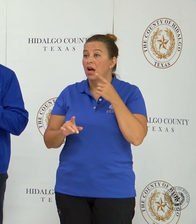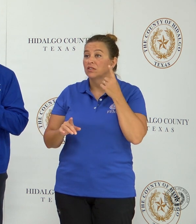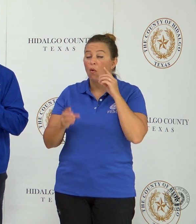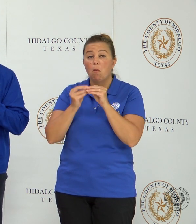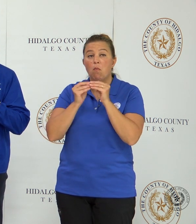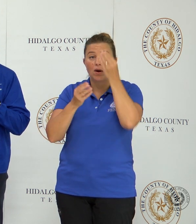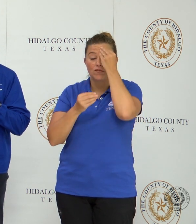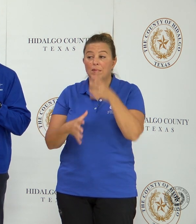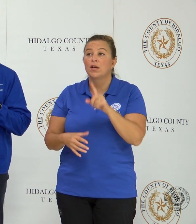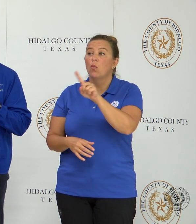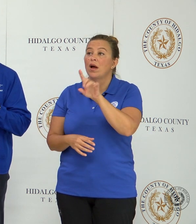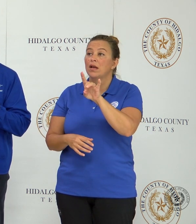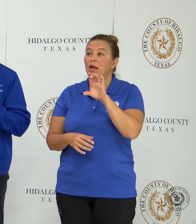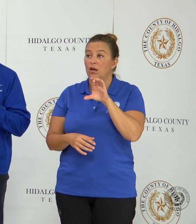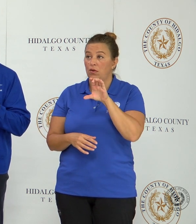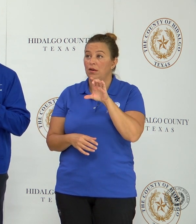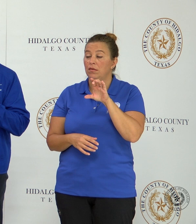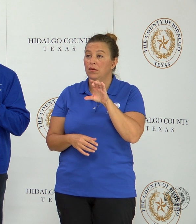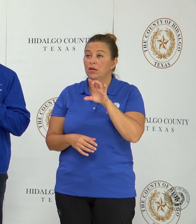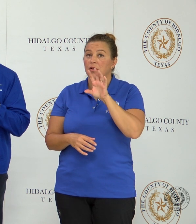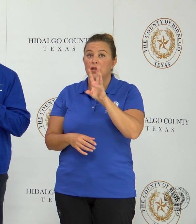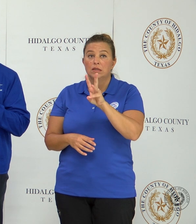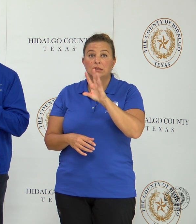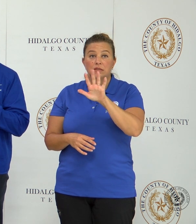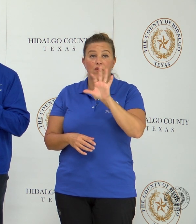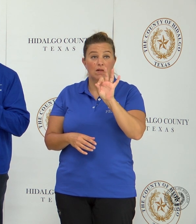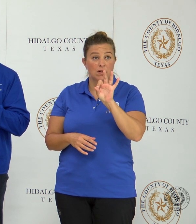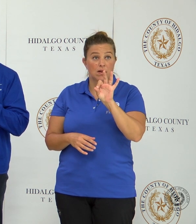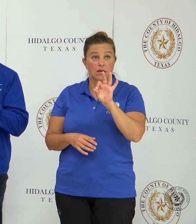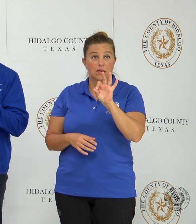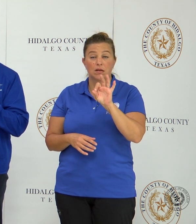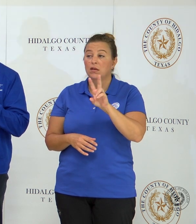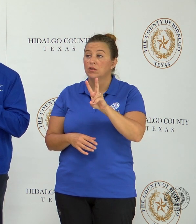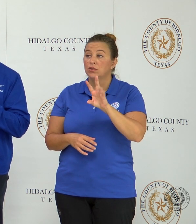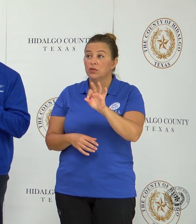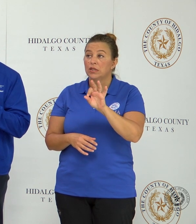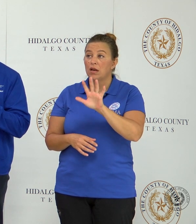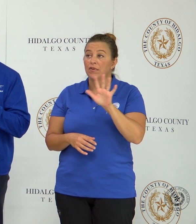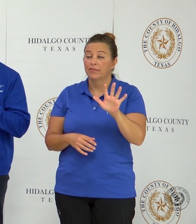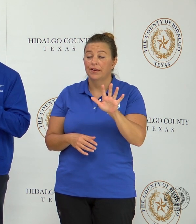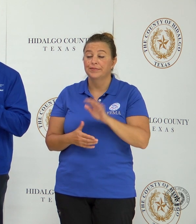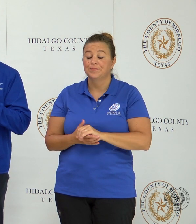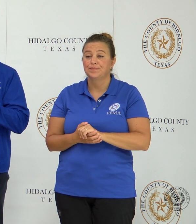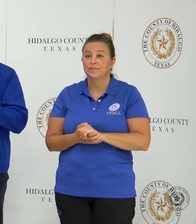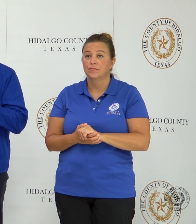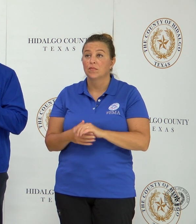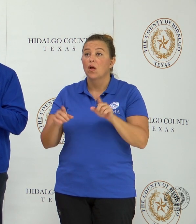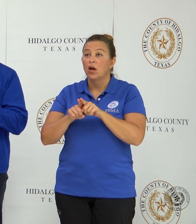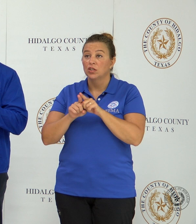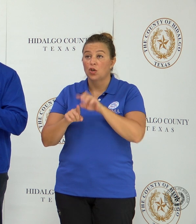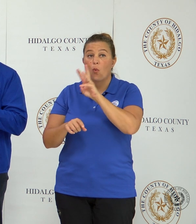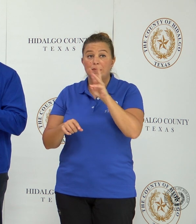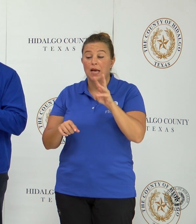information at 1-800-659-2955. You can